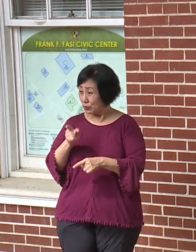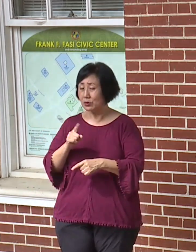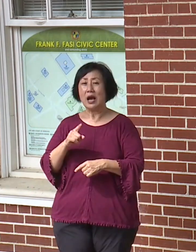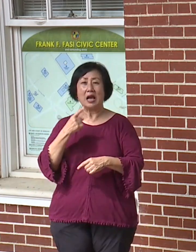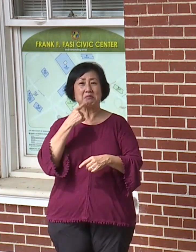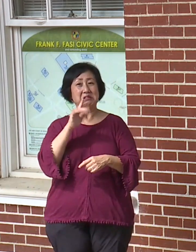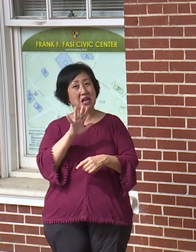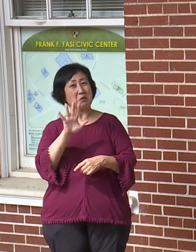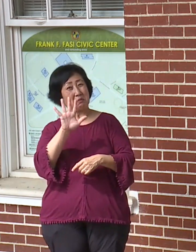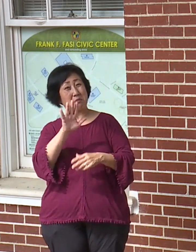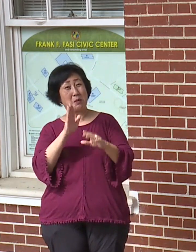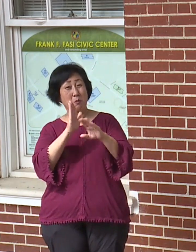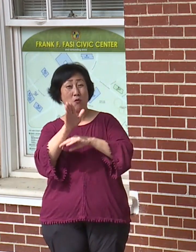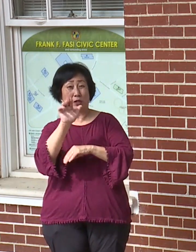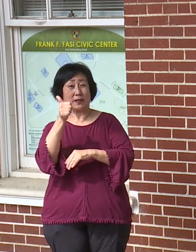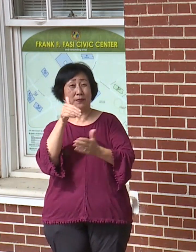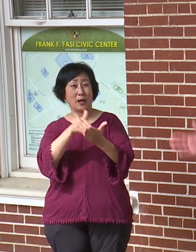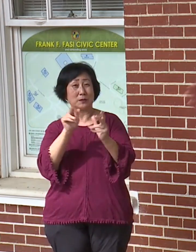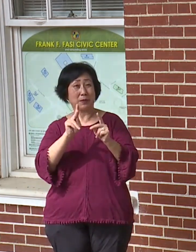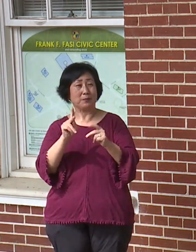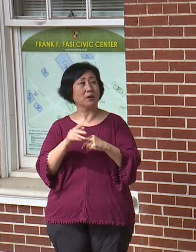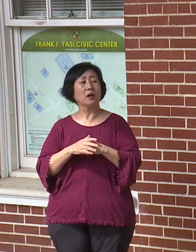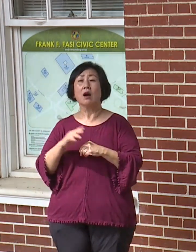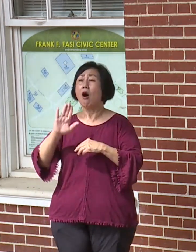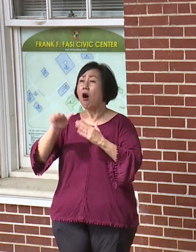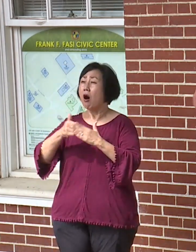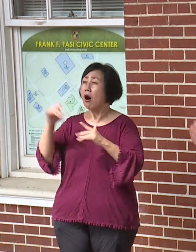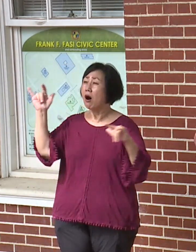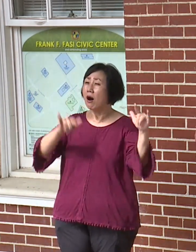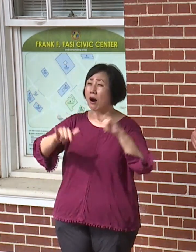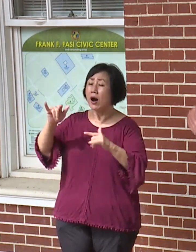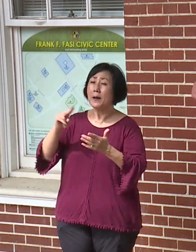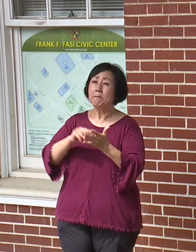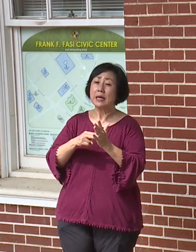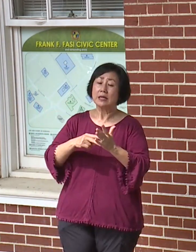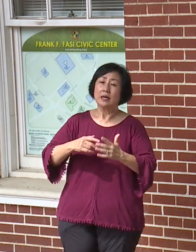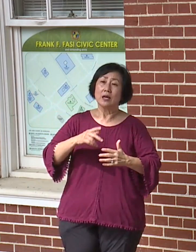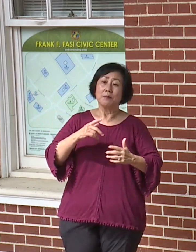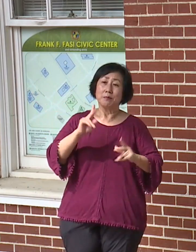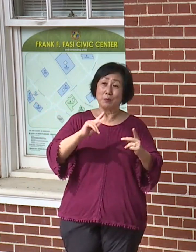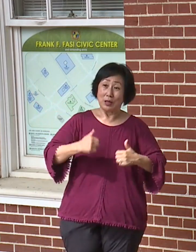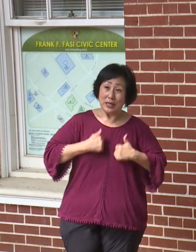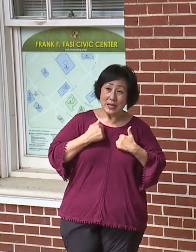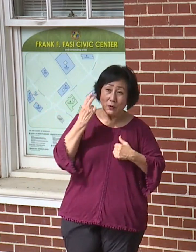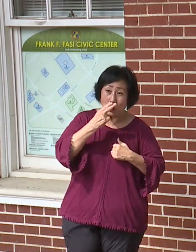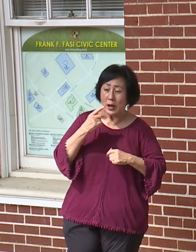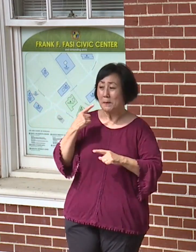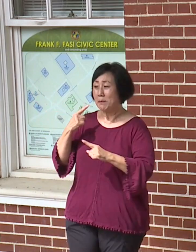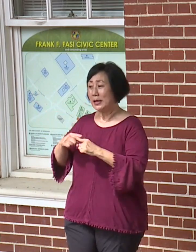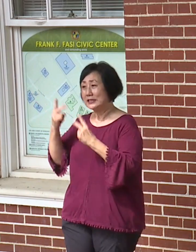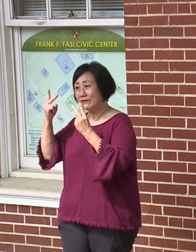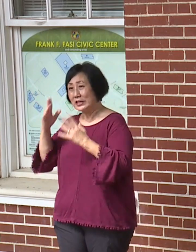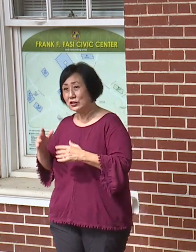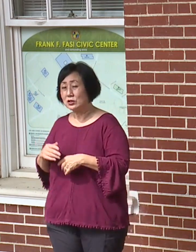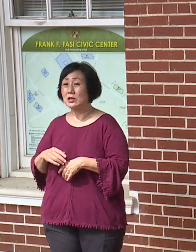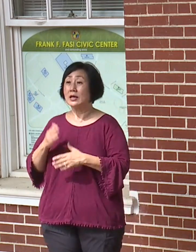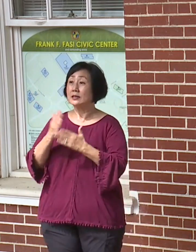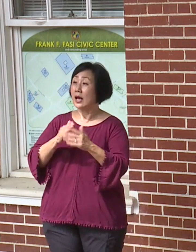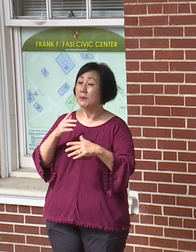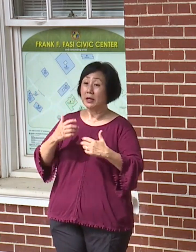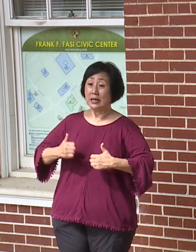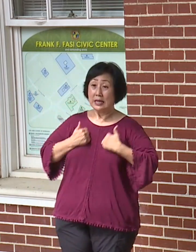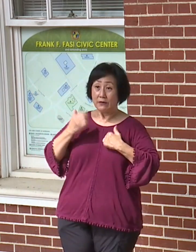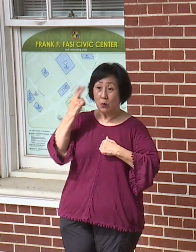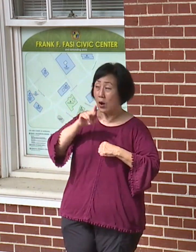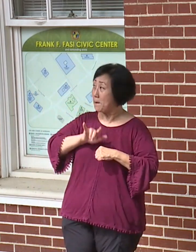I'm rounding down probably. For everyone coming in, these are both visitors and residents, right? Any visitor returning resident without